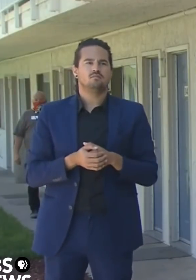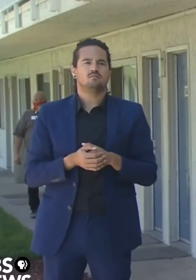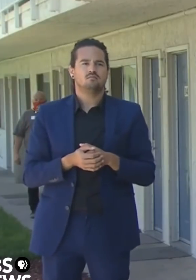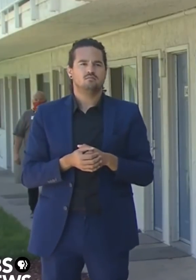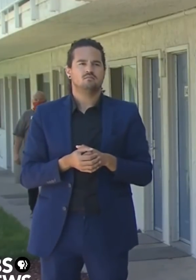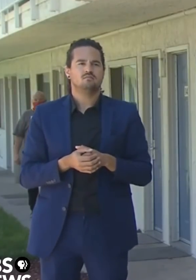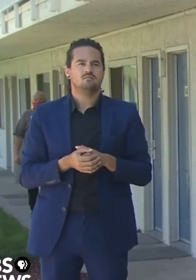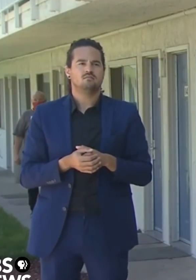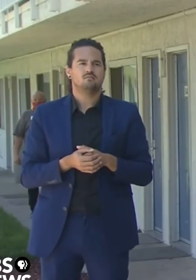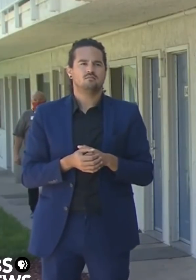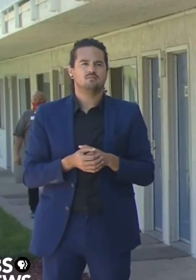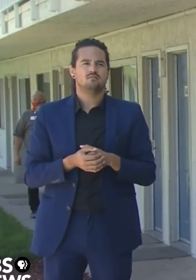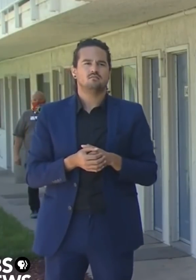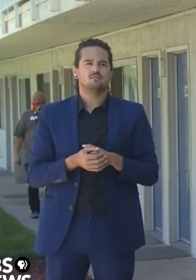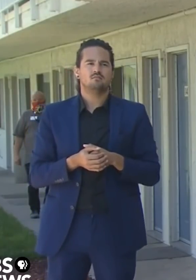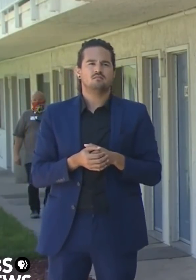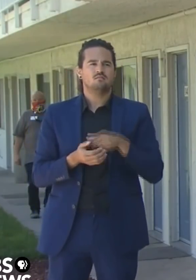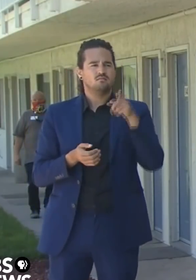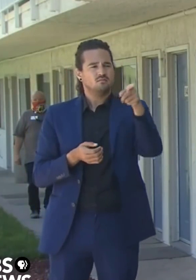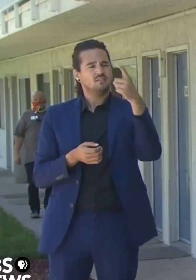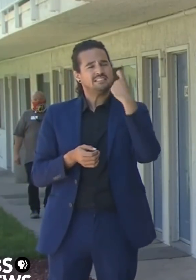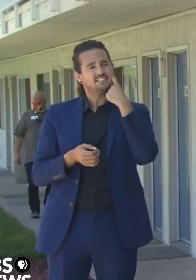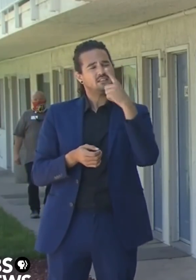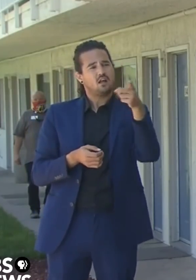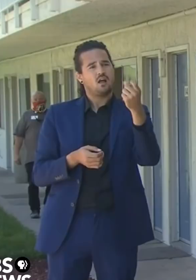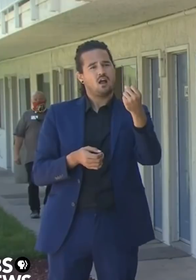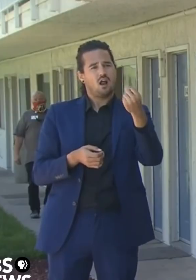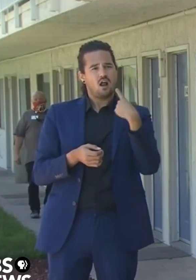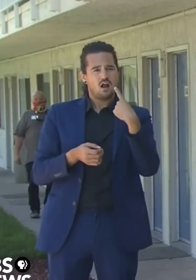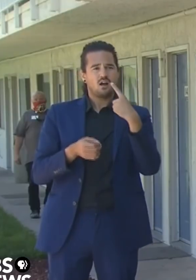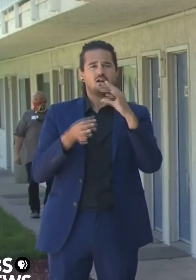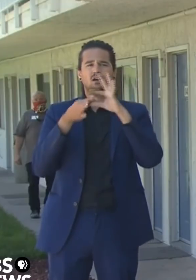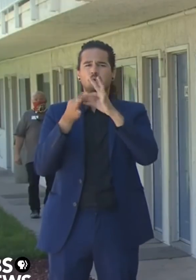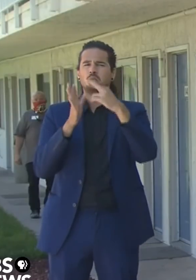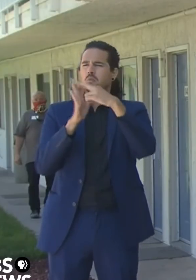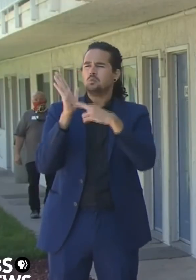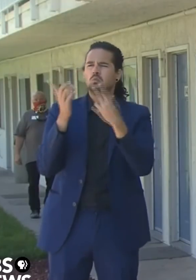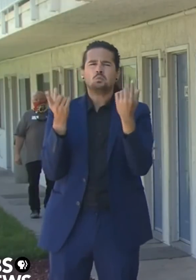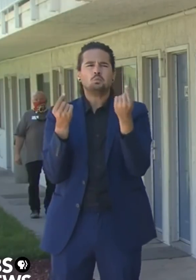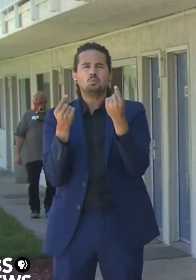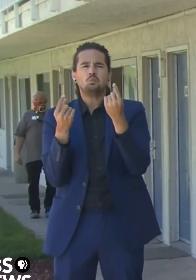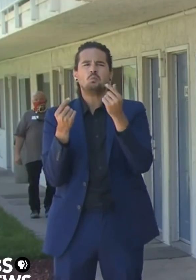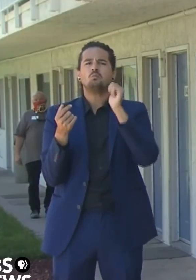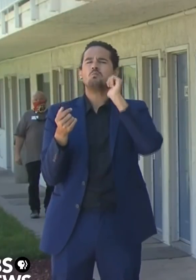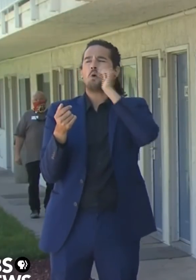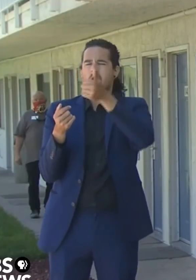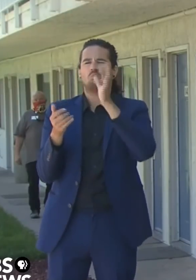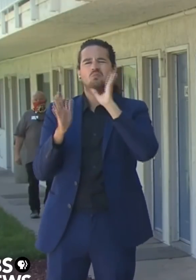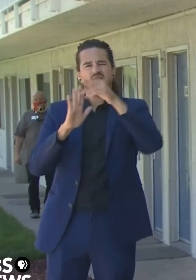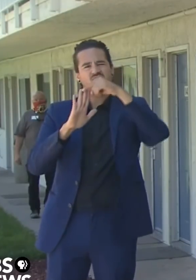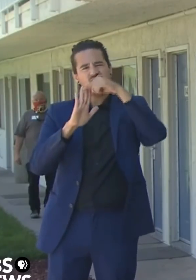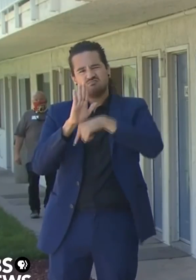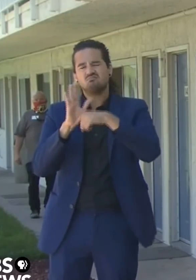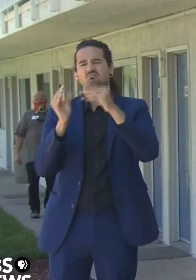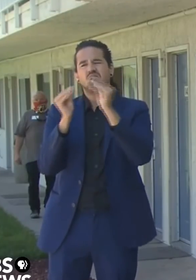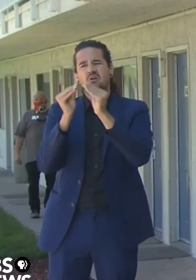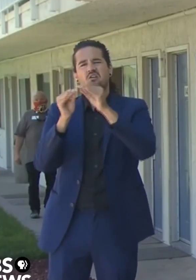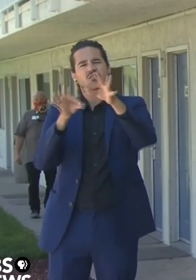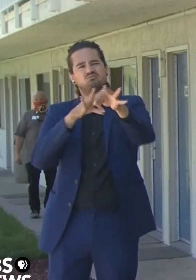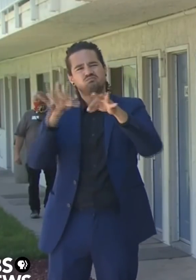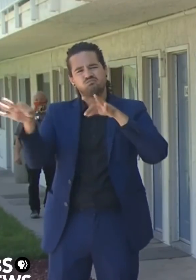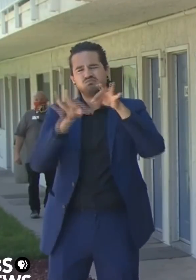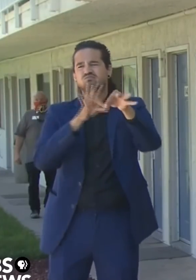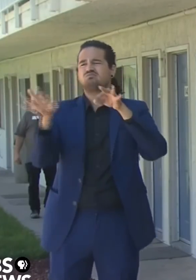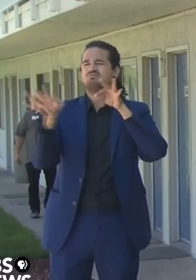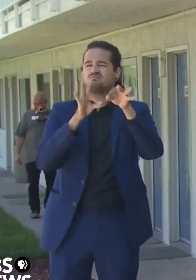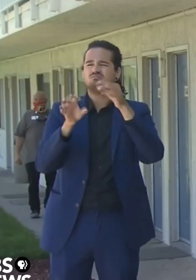of the framework and guidelines we're putting out. Tomorrow we'll be having a very public discussion in the legislature about the details of our plan.